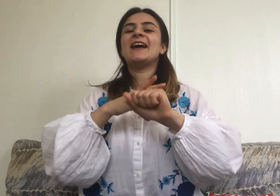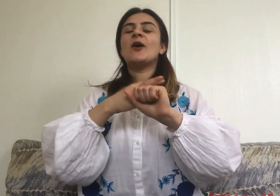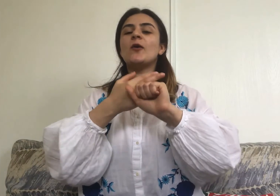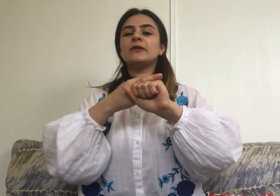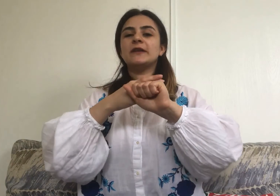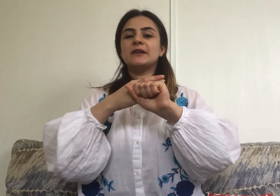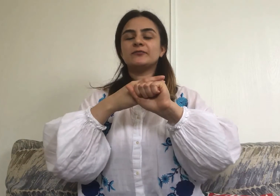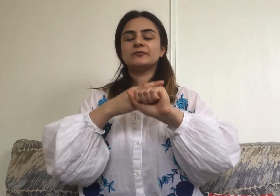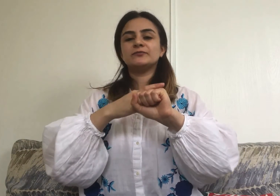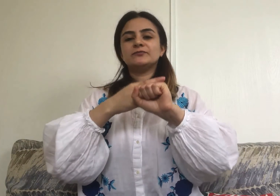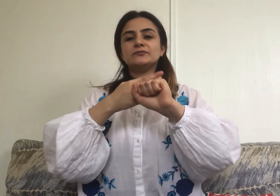hold it.